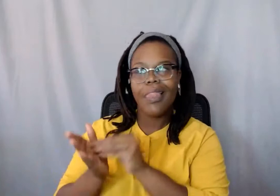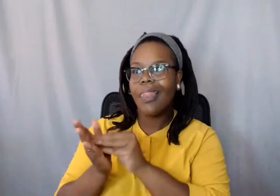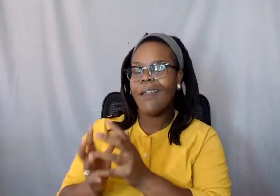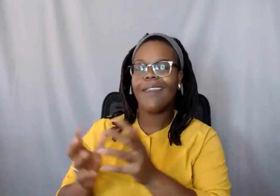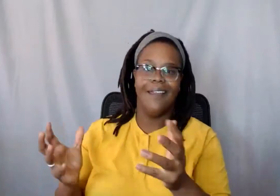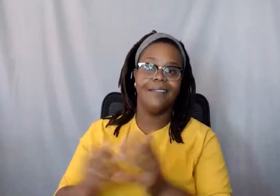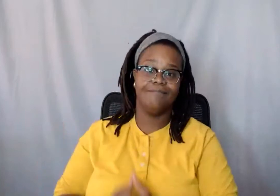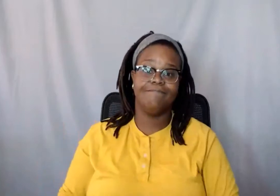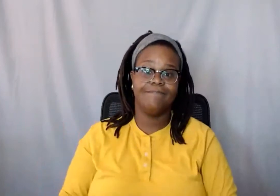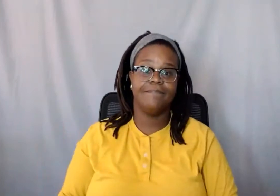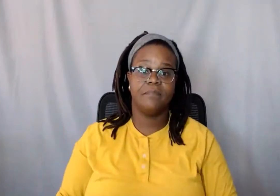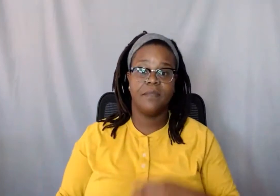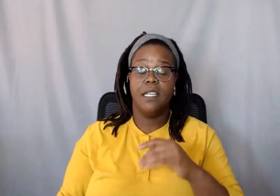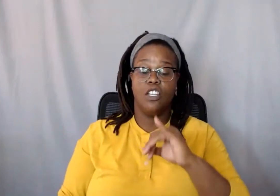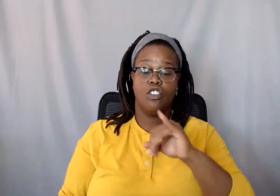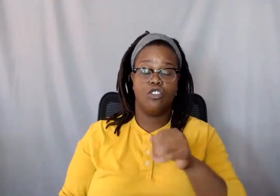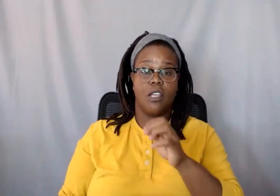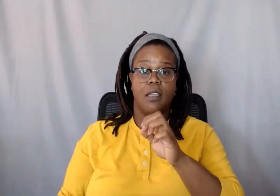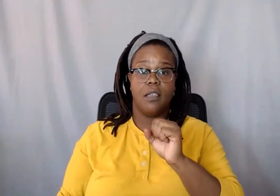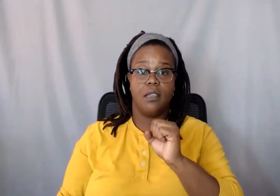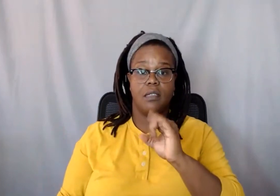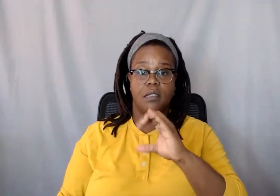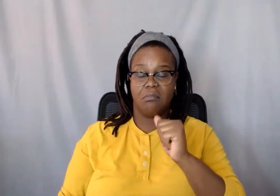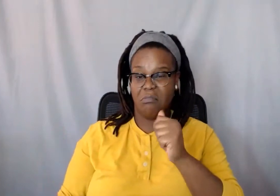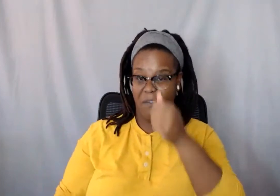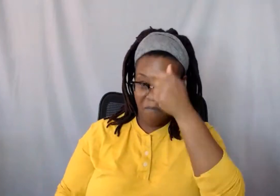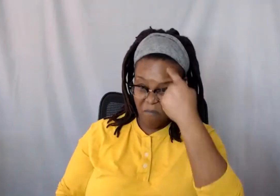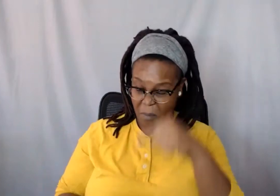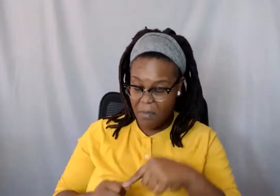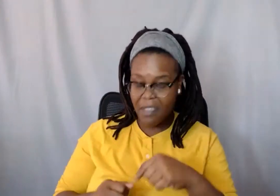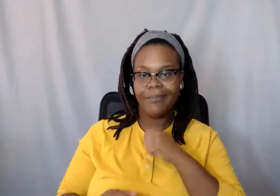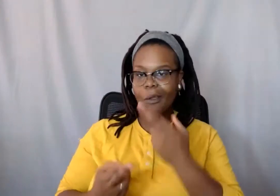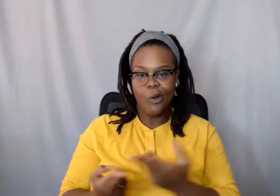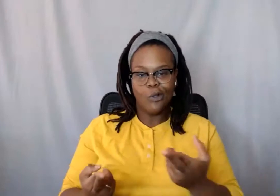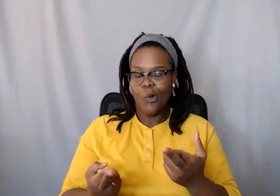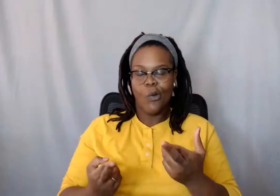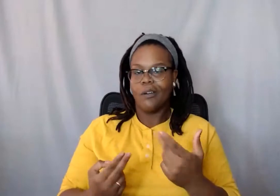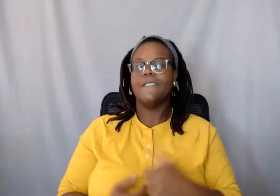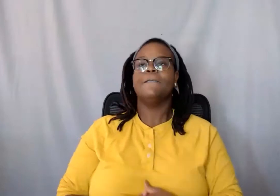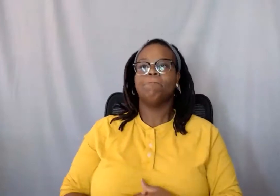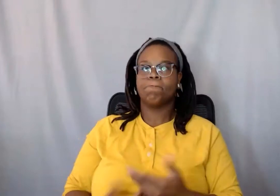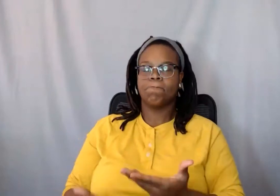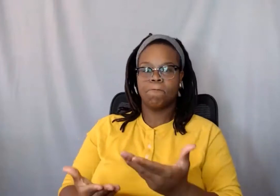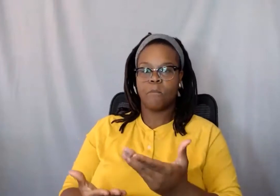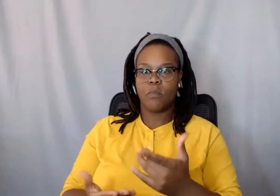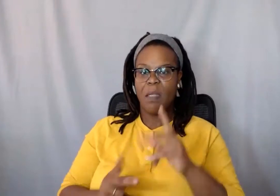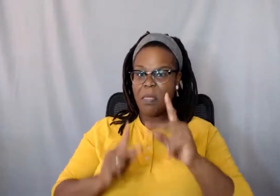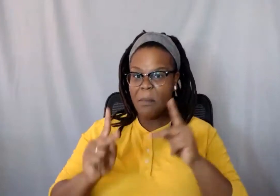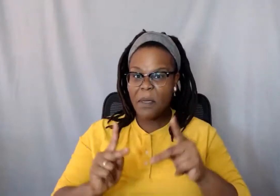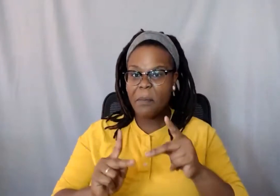For me, a really great resource to learn more about diversity is the people I'm friends with. I'm lucky to